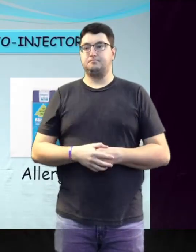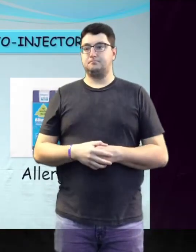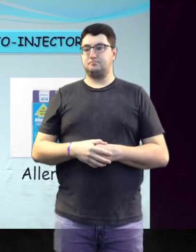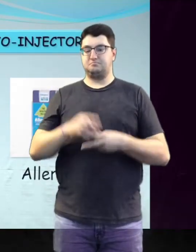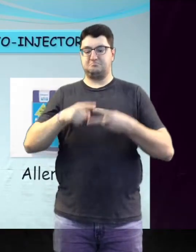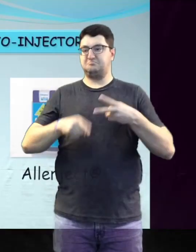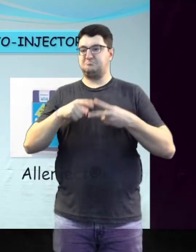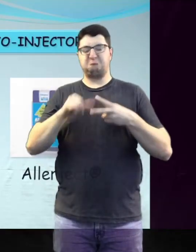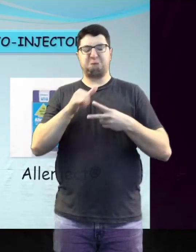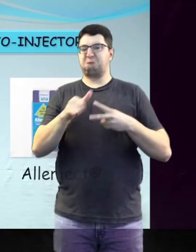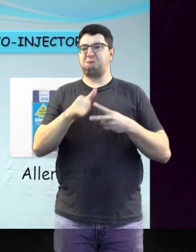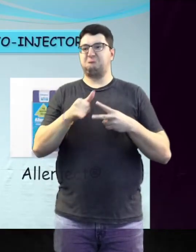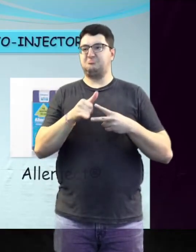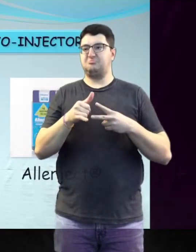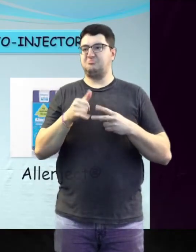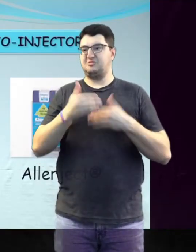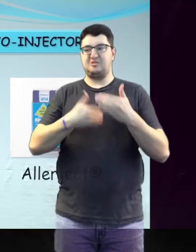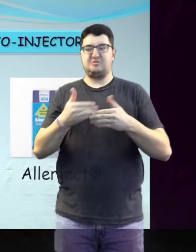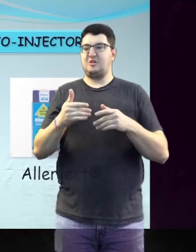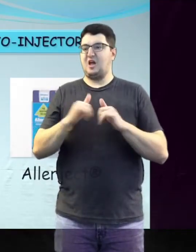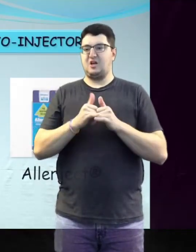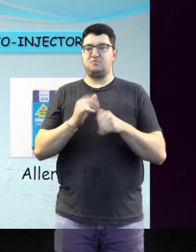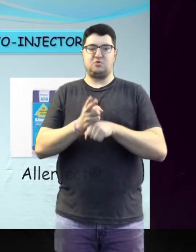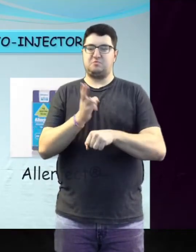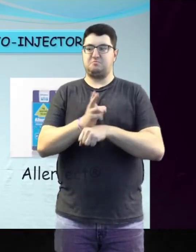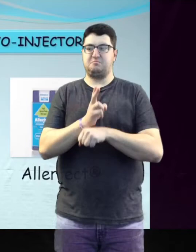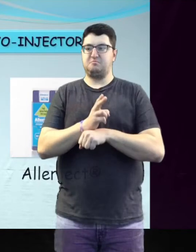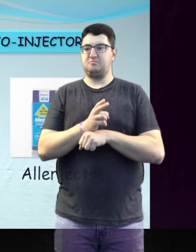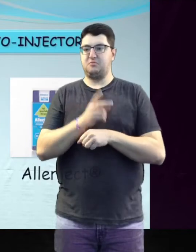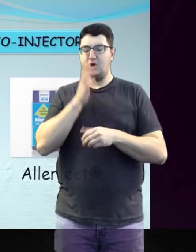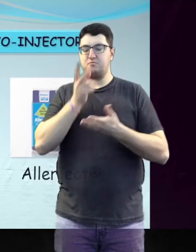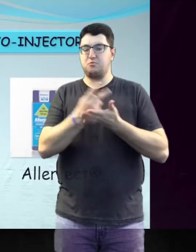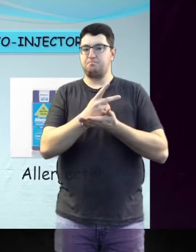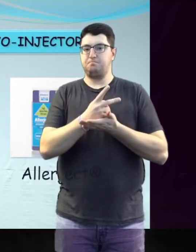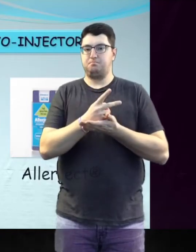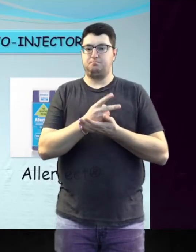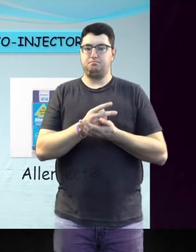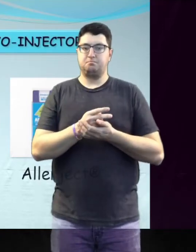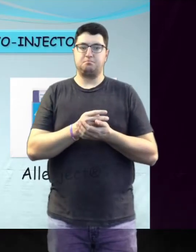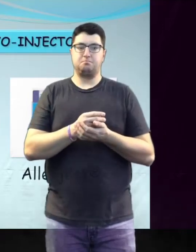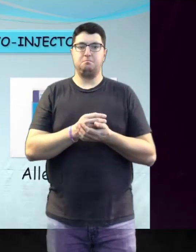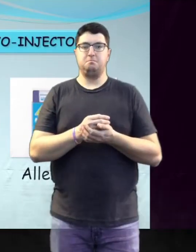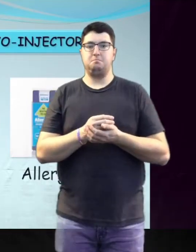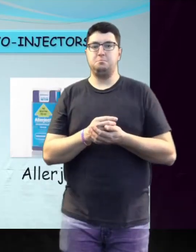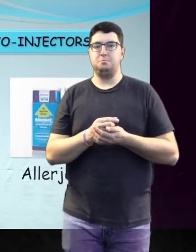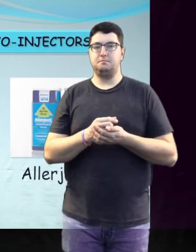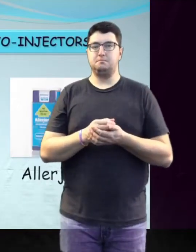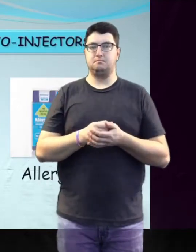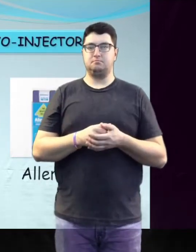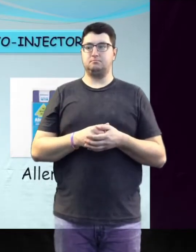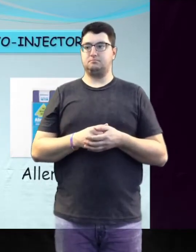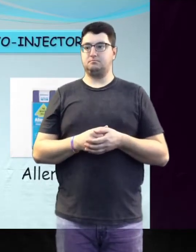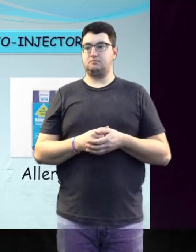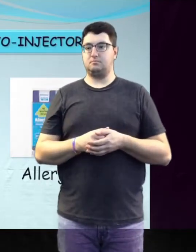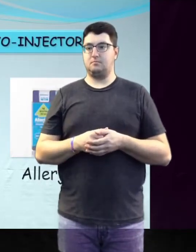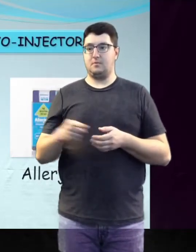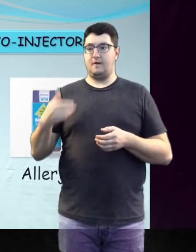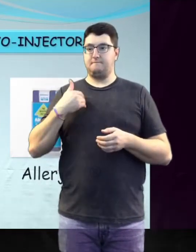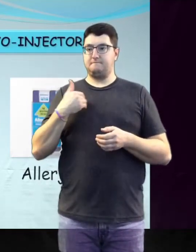steps in administering these devices are similar and will be reviewed in the next slides. Epinephrine autoinjectors